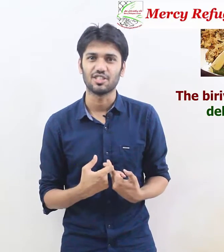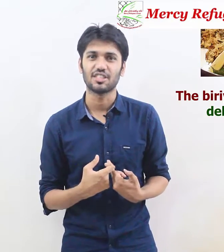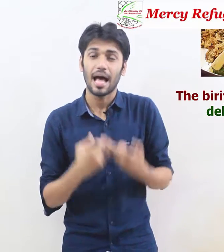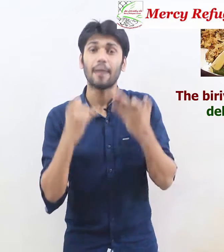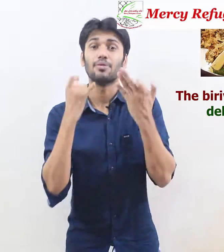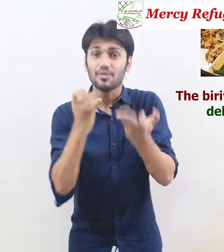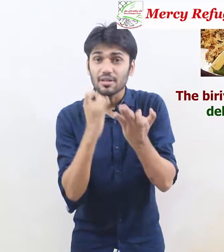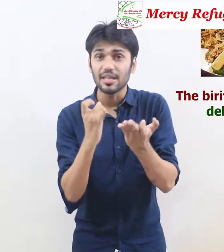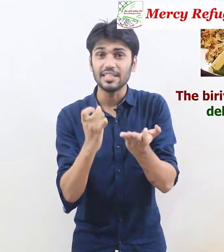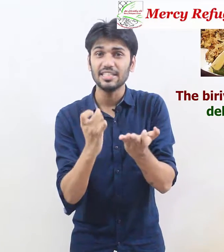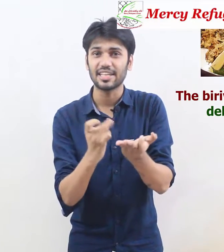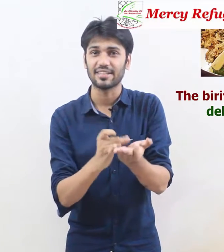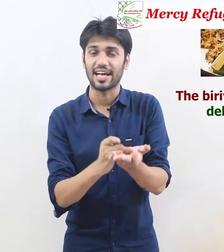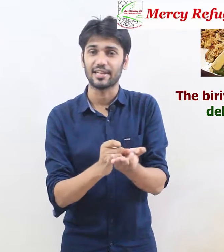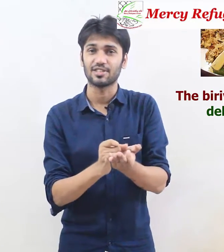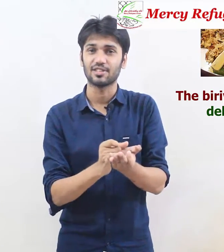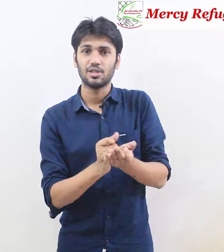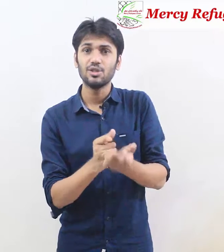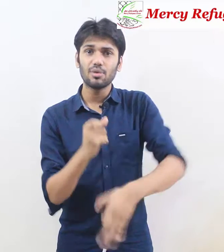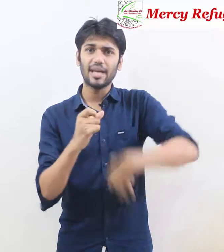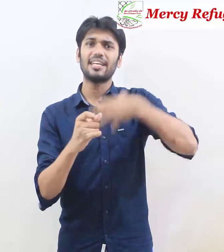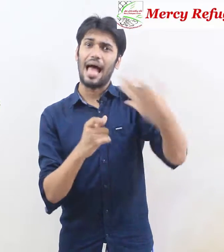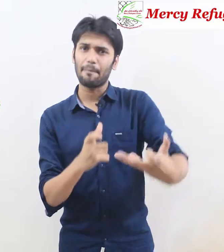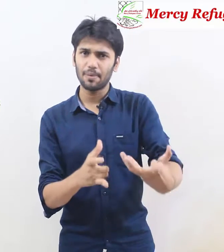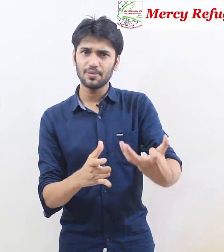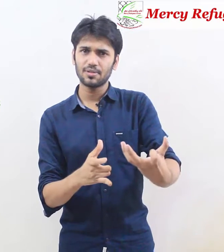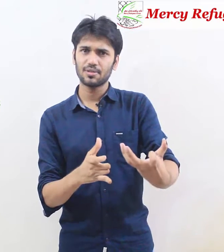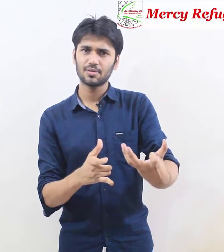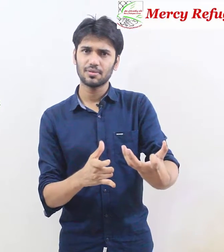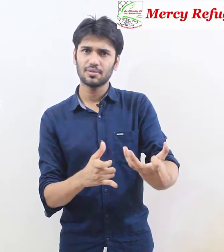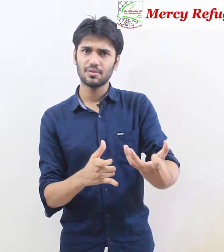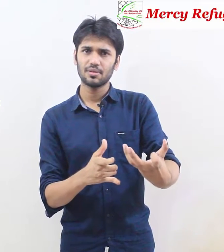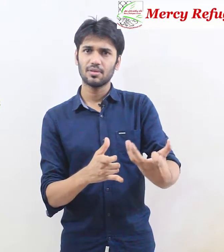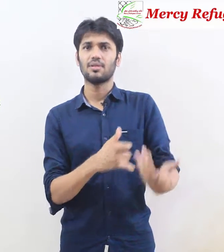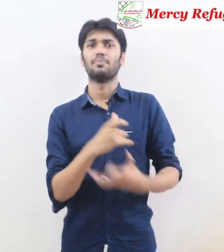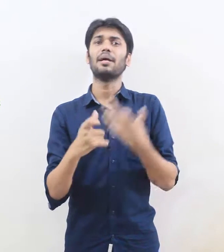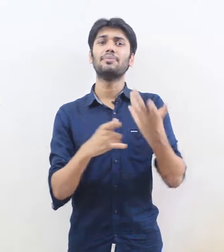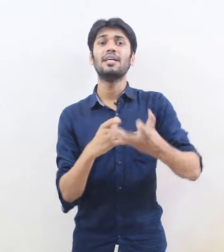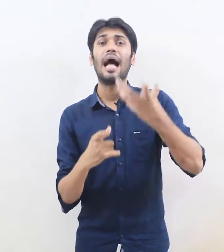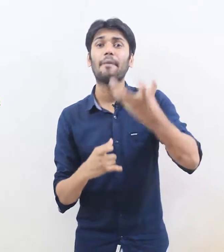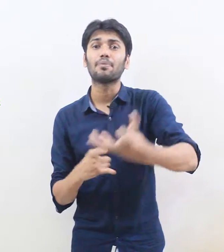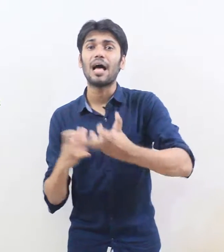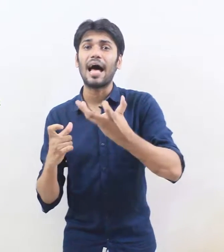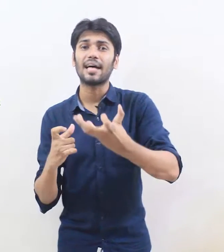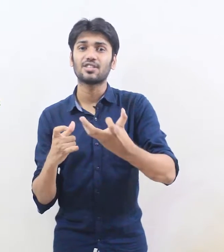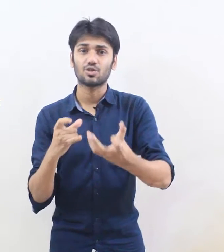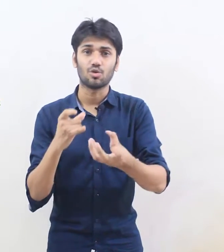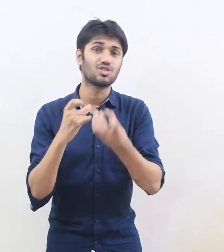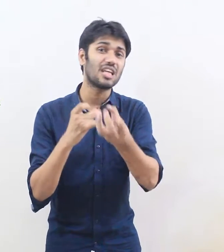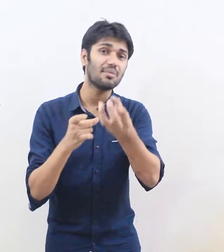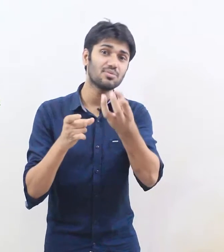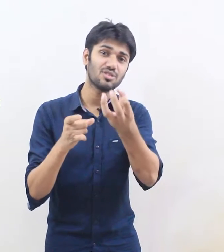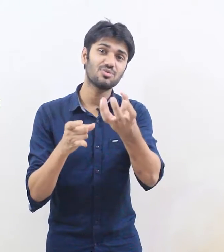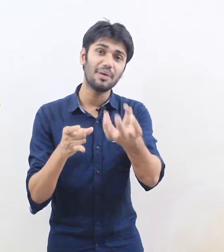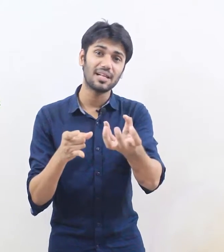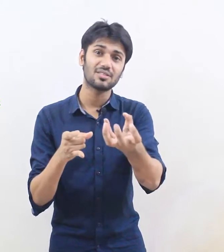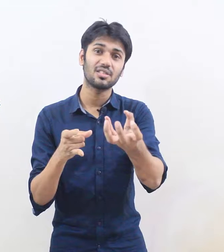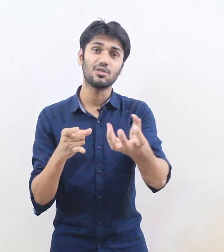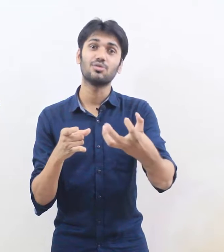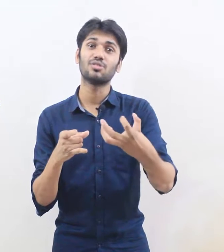have you eaten that do you like apples maybe apple has for some of the smells you could